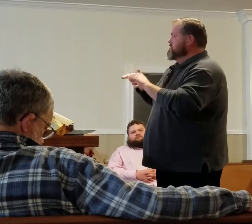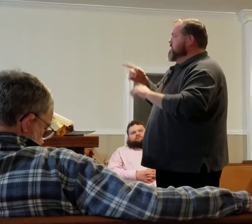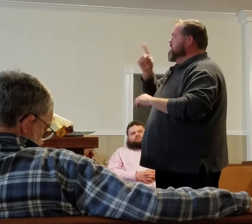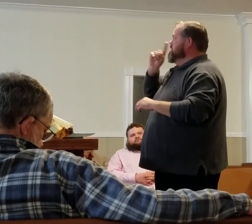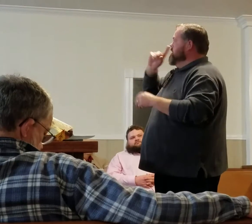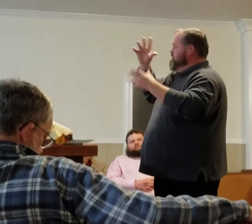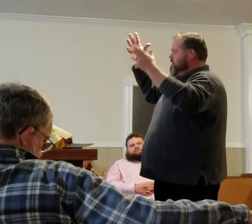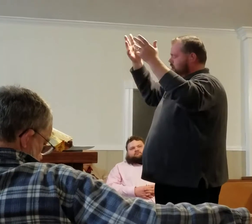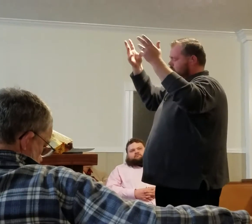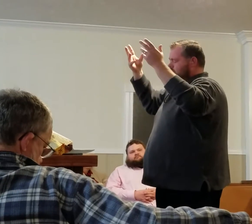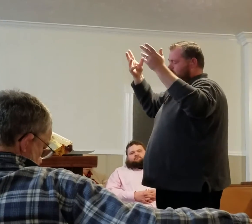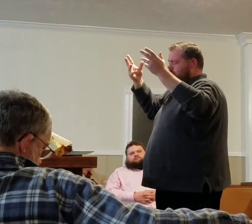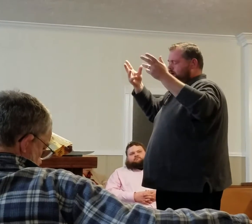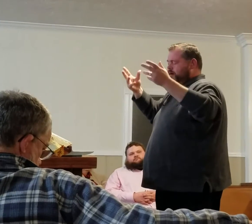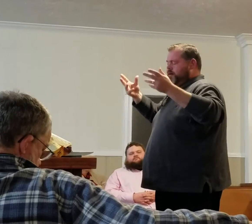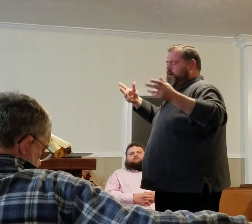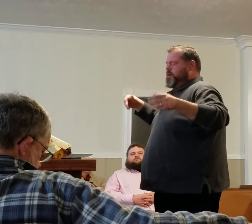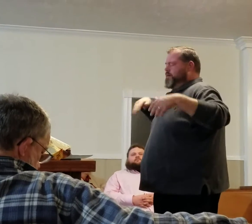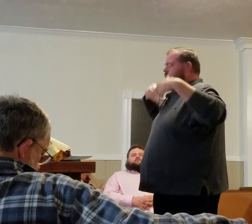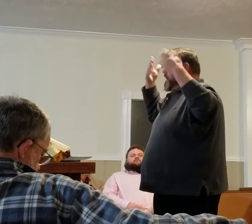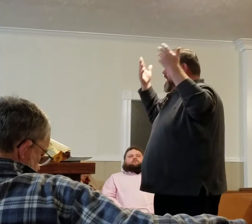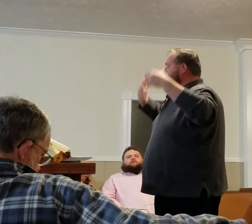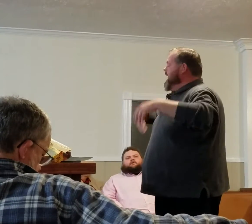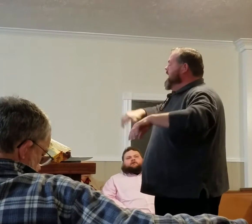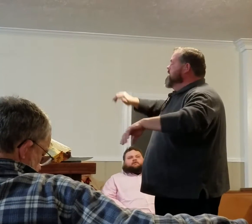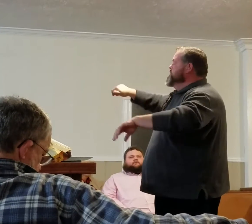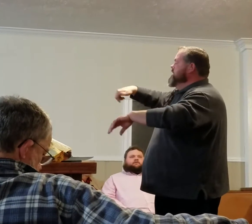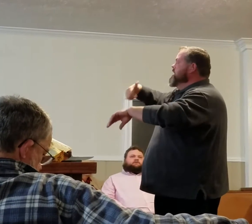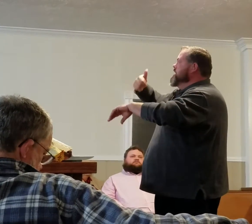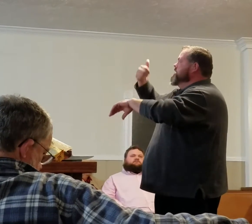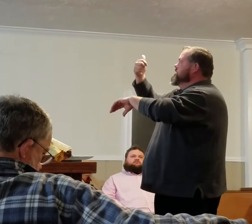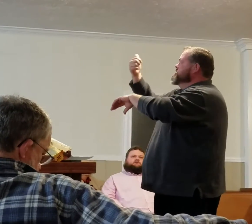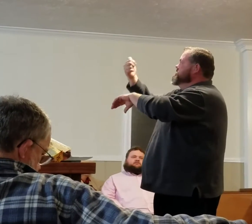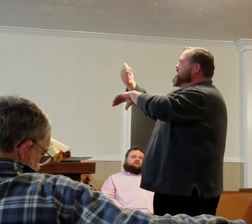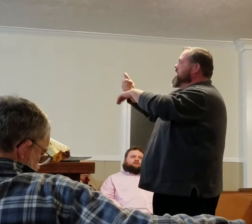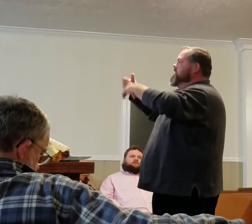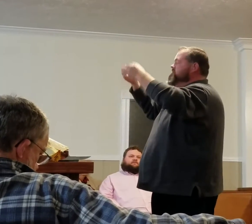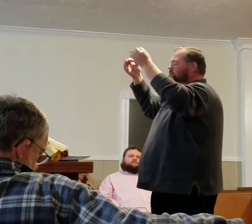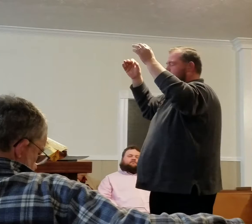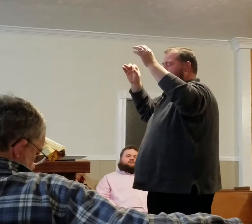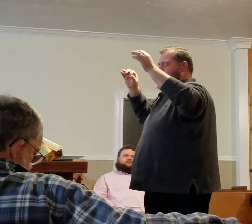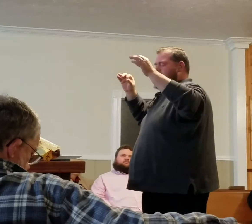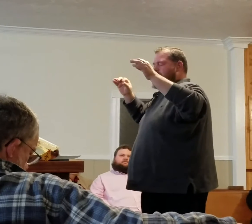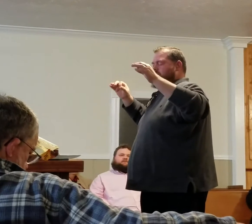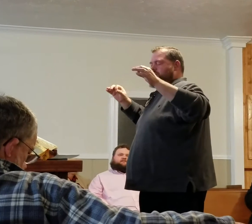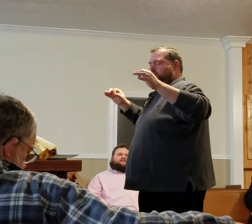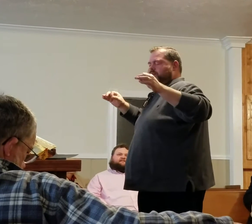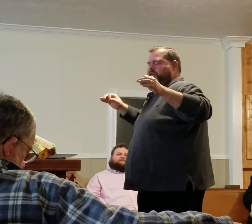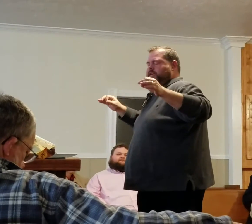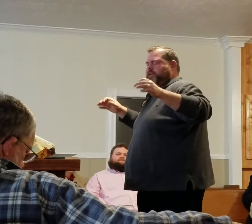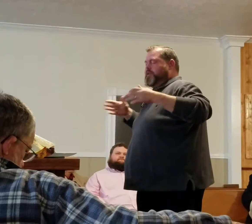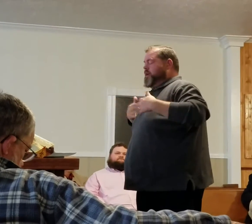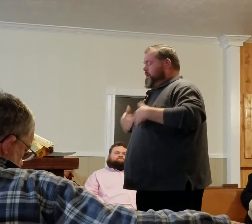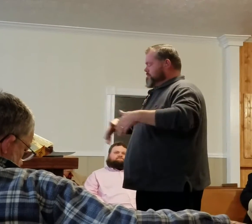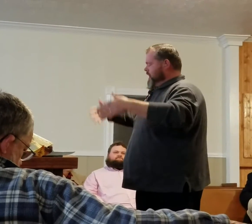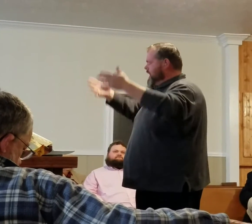are gone, I've been set free. My